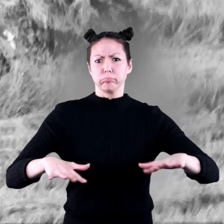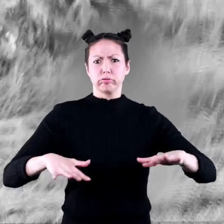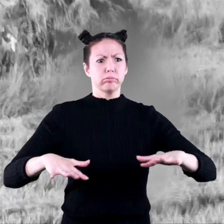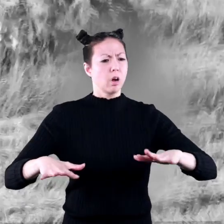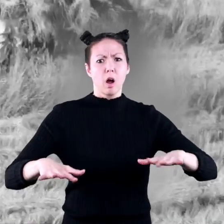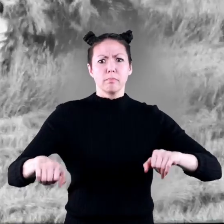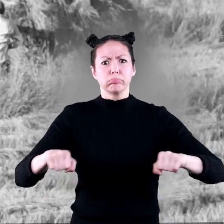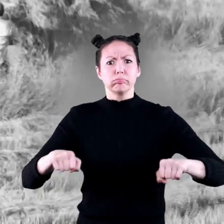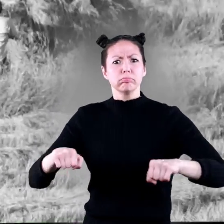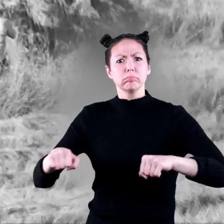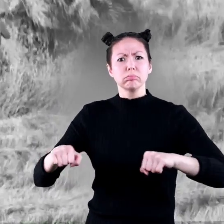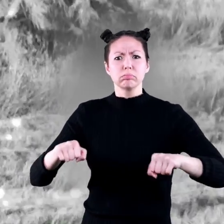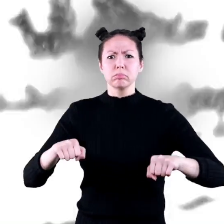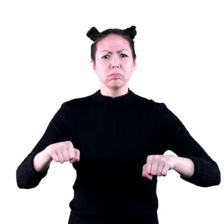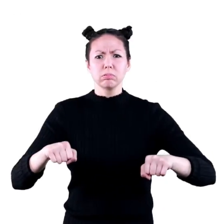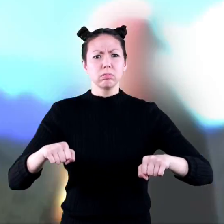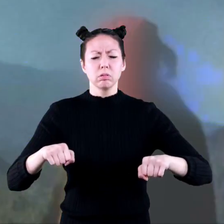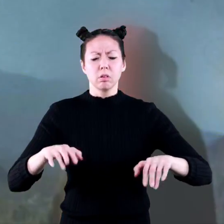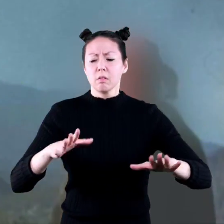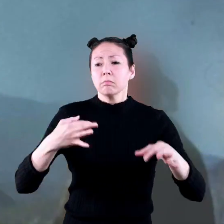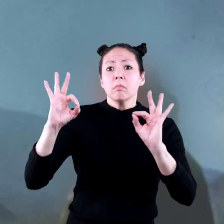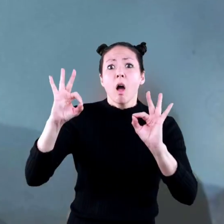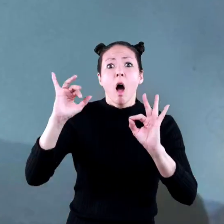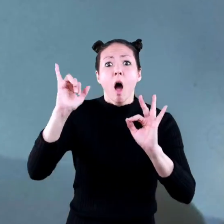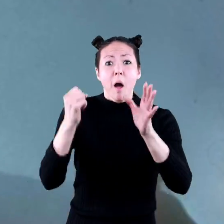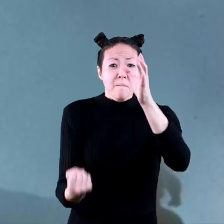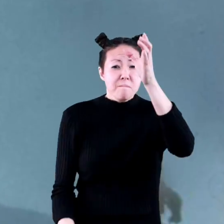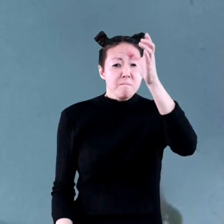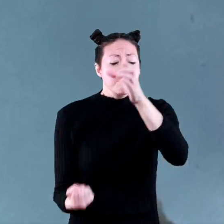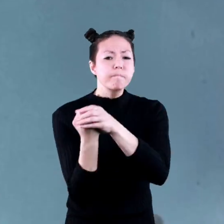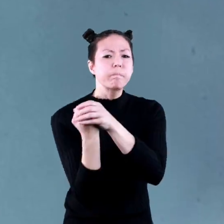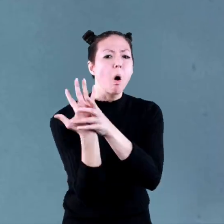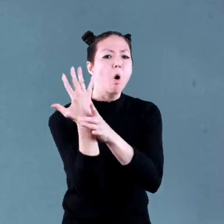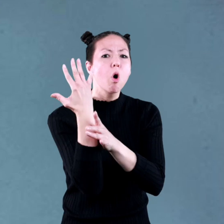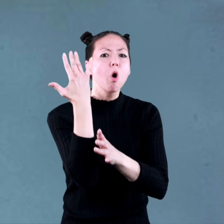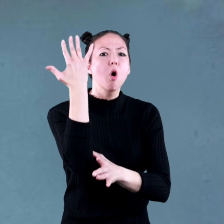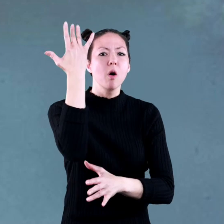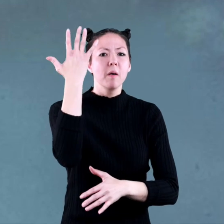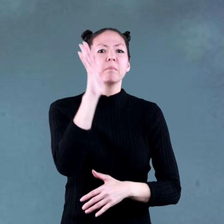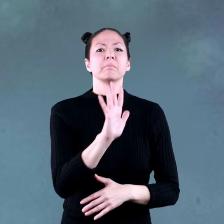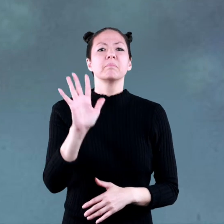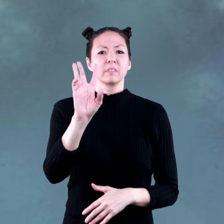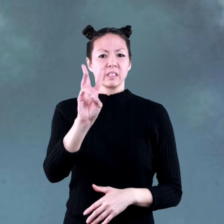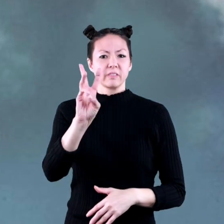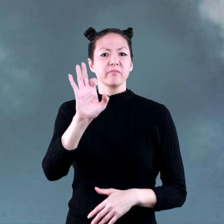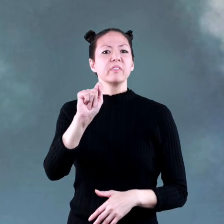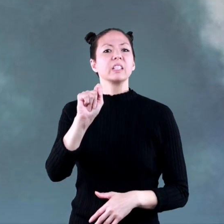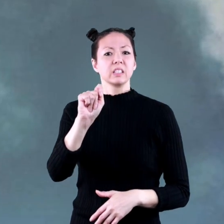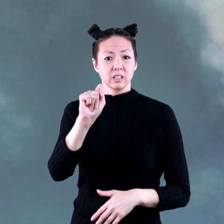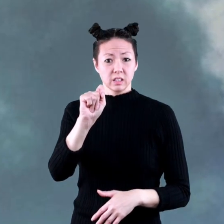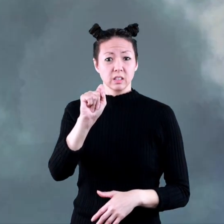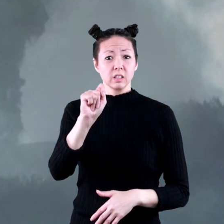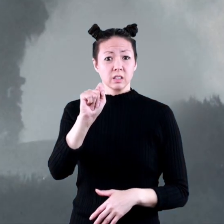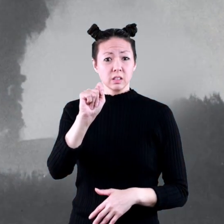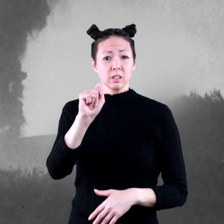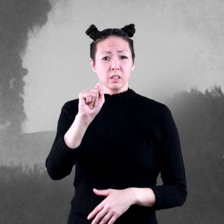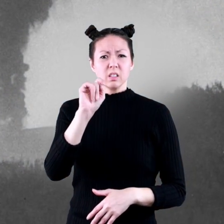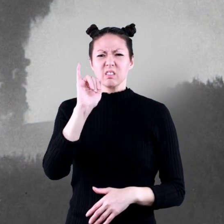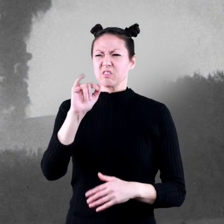tremble and shake, and right before his very eyes, the ground swelled to over six feet. A fissure opened,